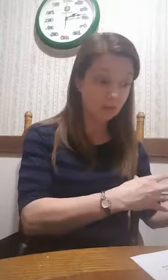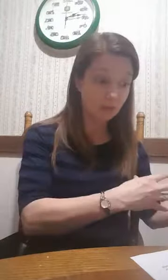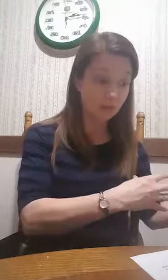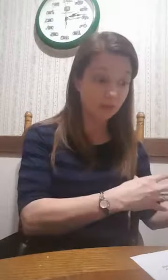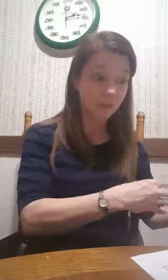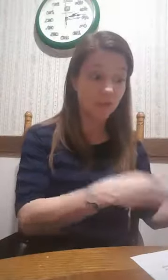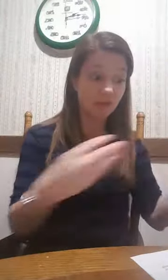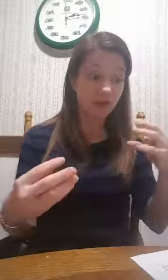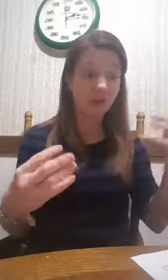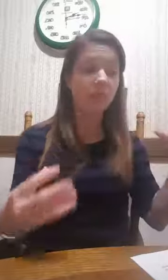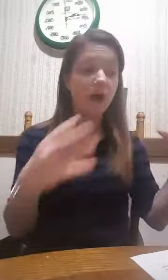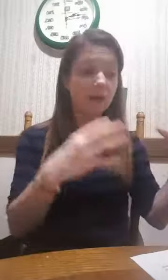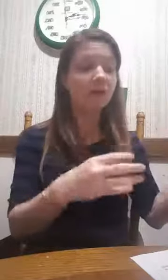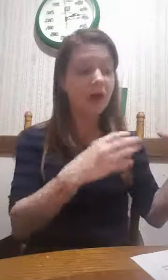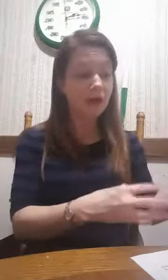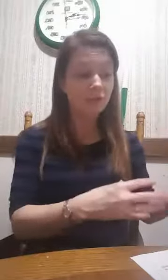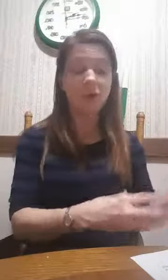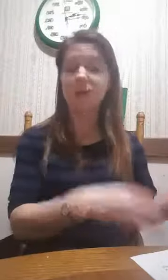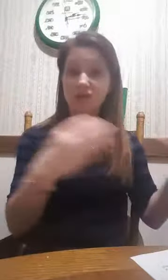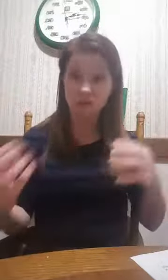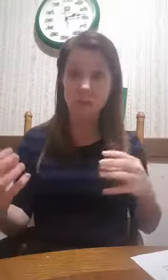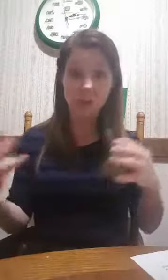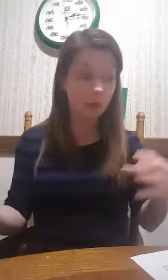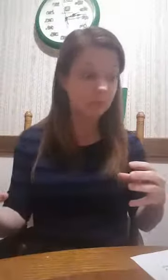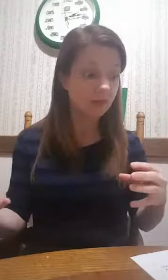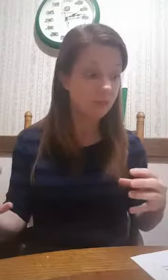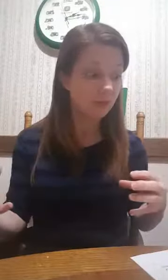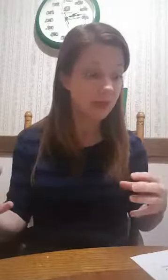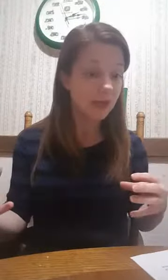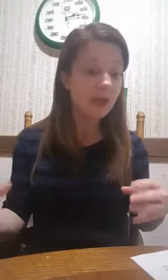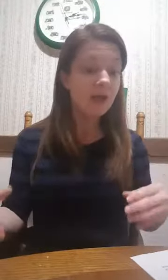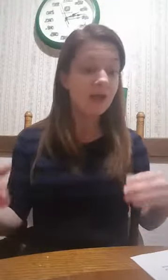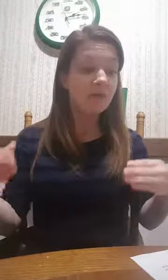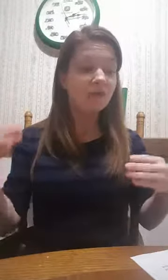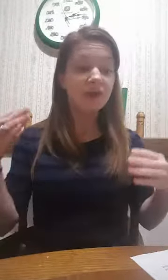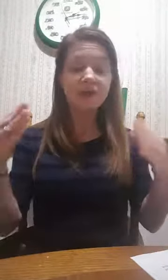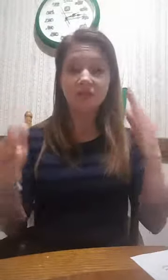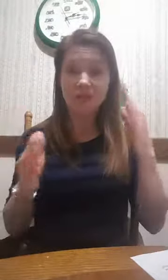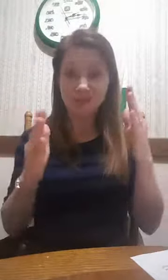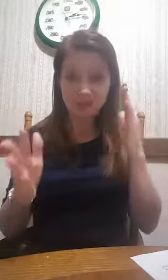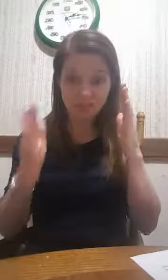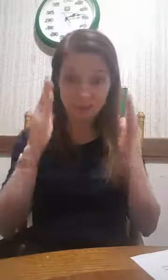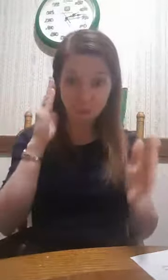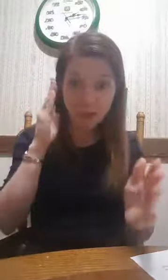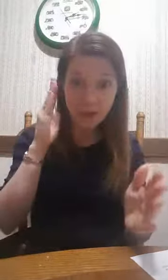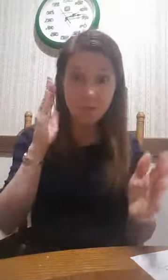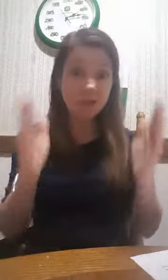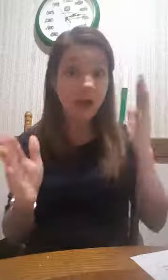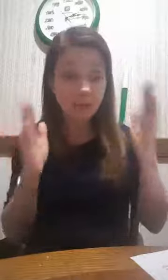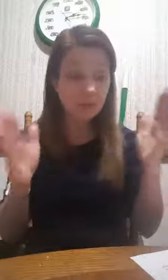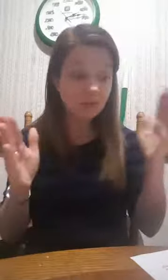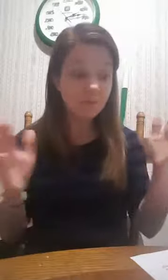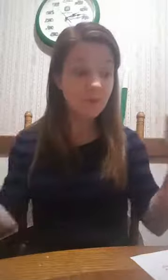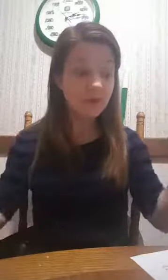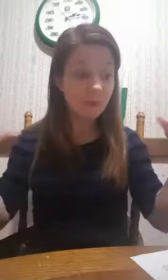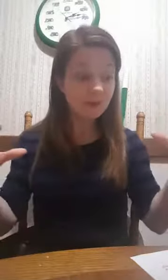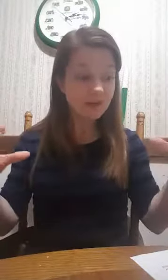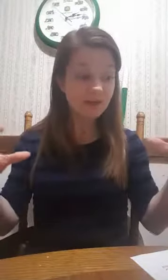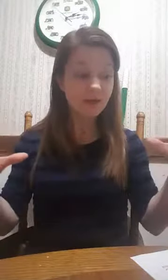-REM sleep and non-REM and dreaming REM sleep. Okay? These stages of the REM and non-REM sleep, they come together